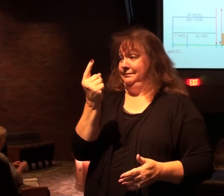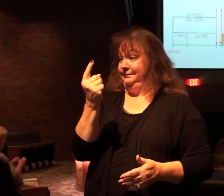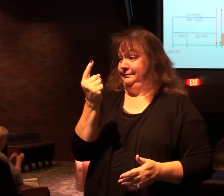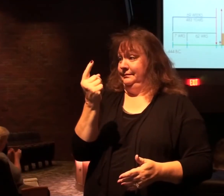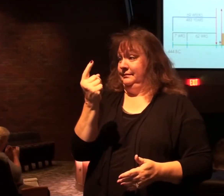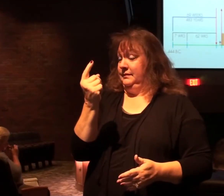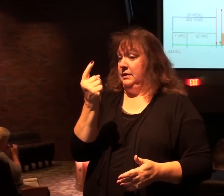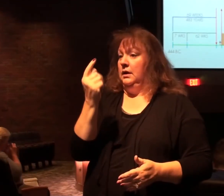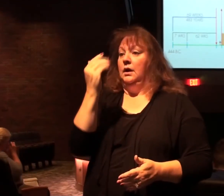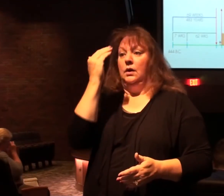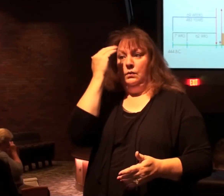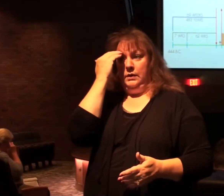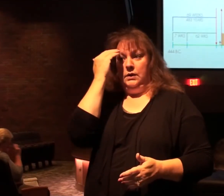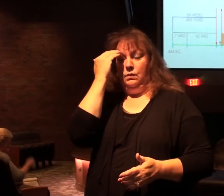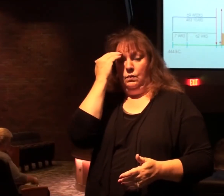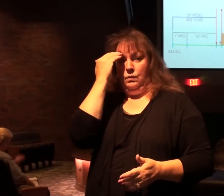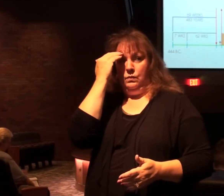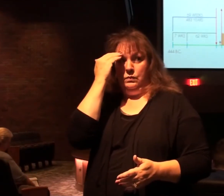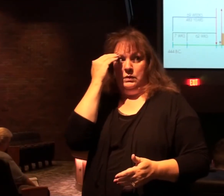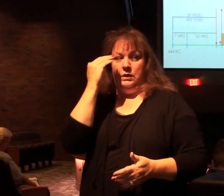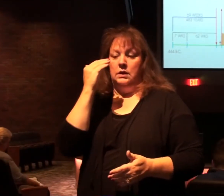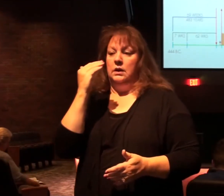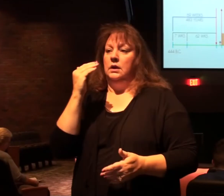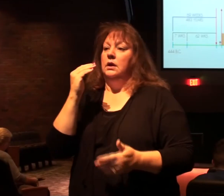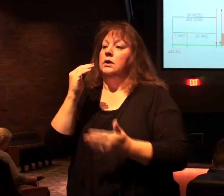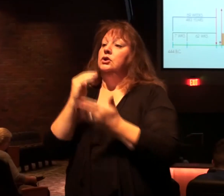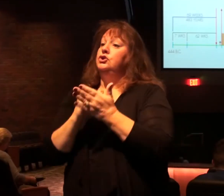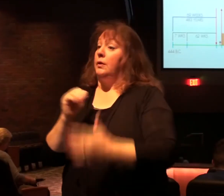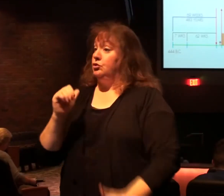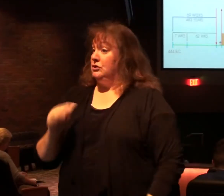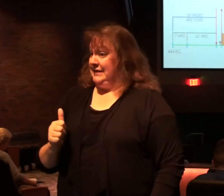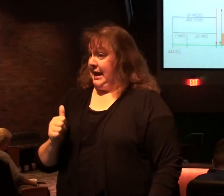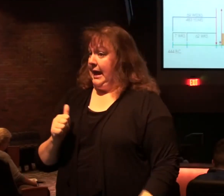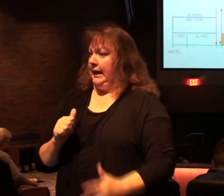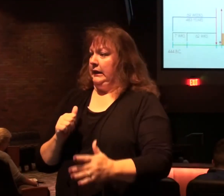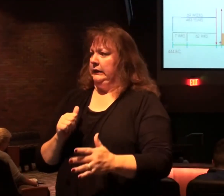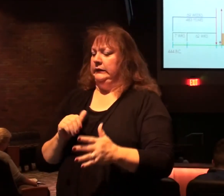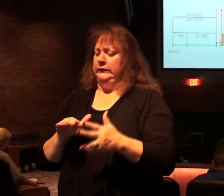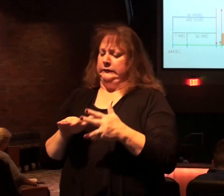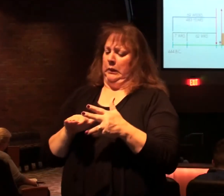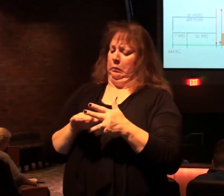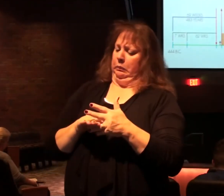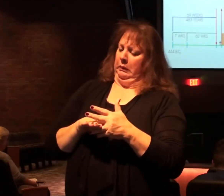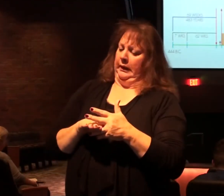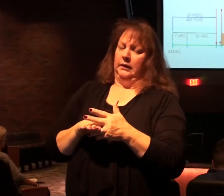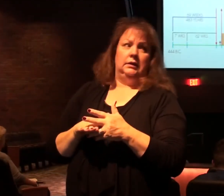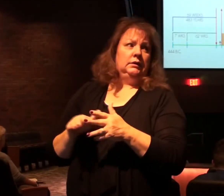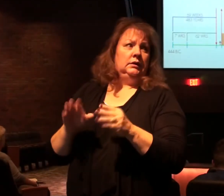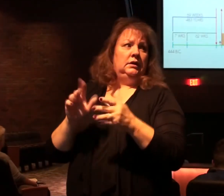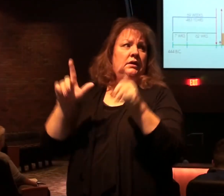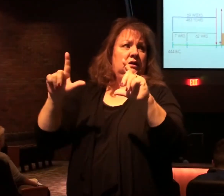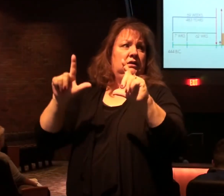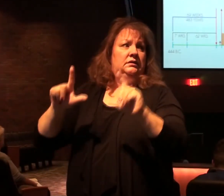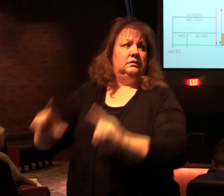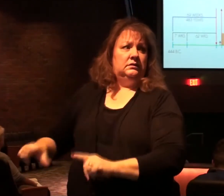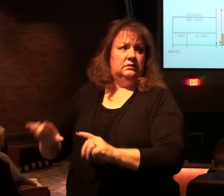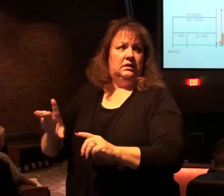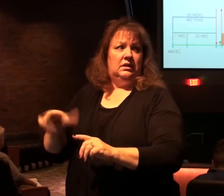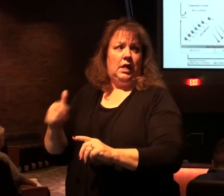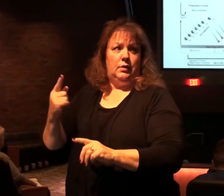And we noted in chapter 10. We start to take a break. Go to the next chart, if you would,